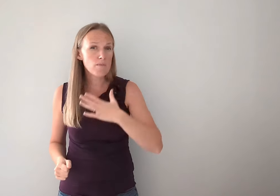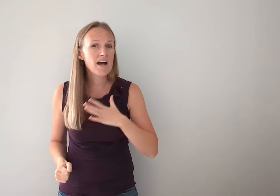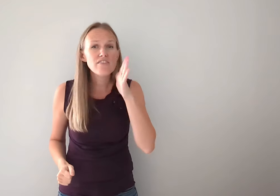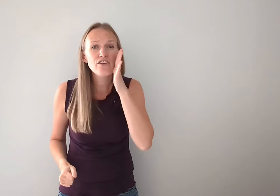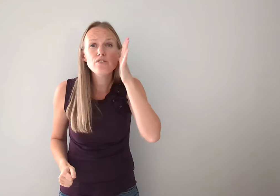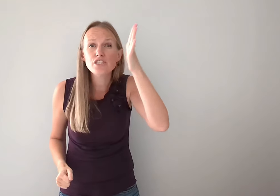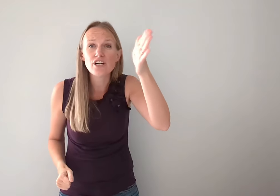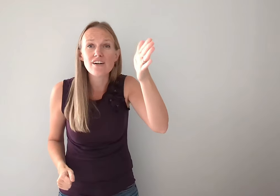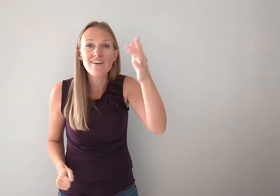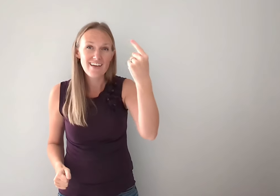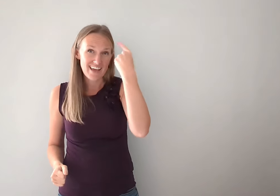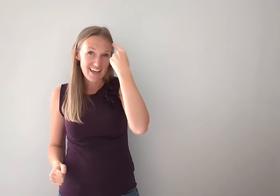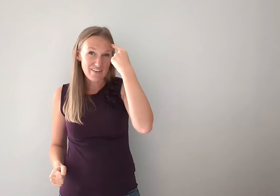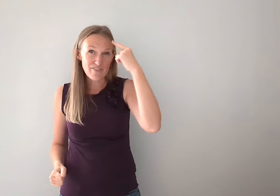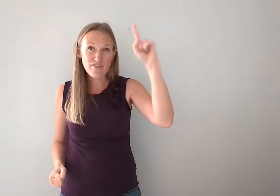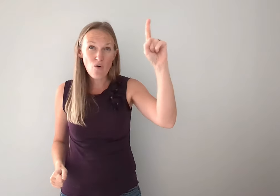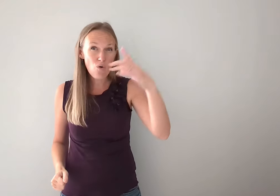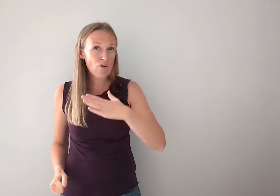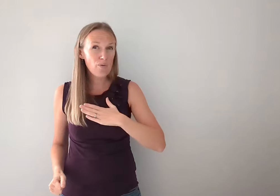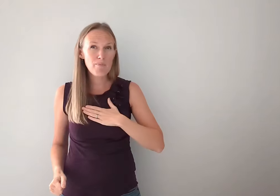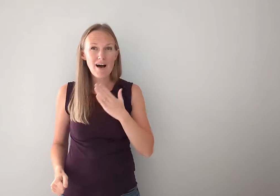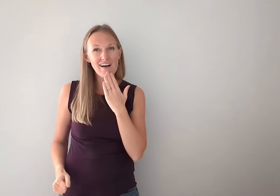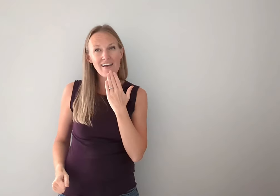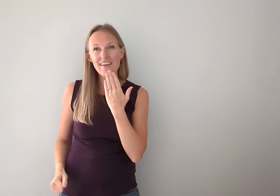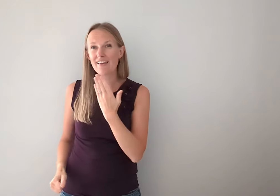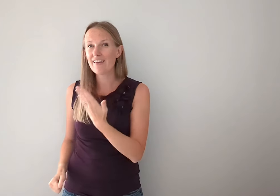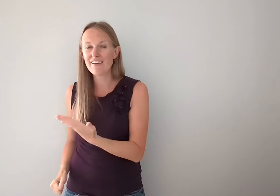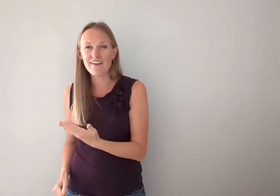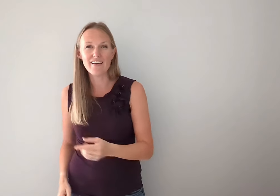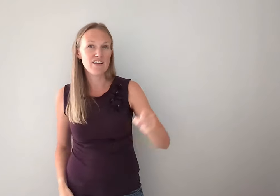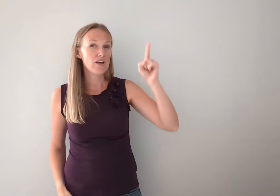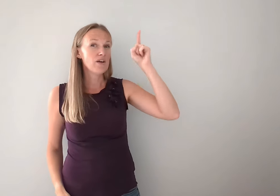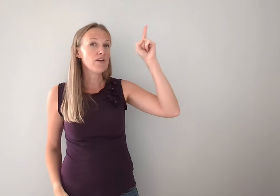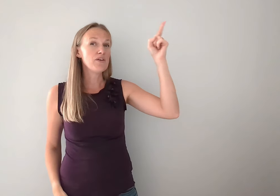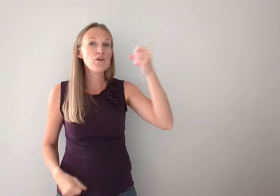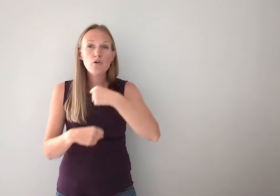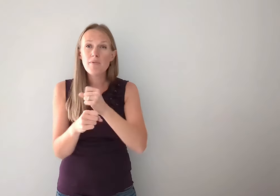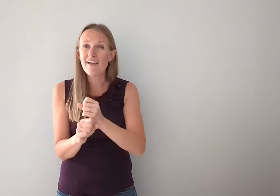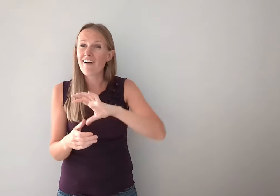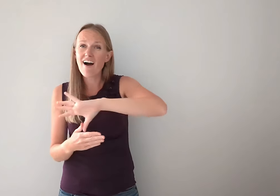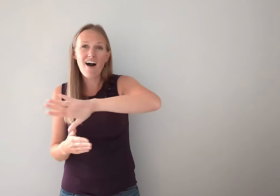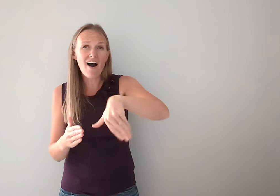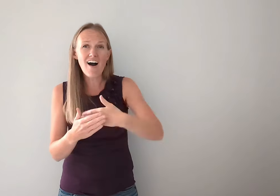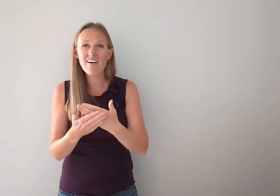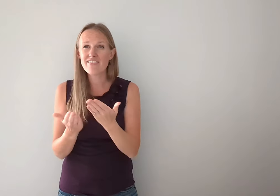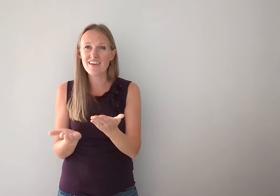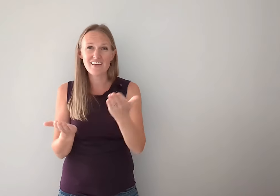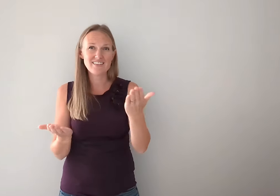my future and for my good. You make all things